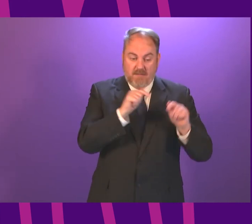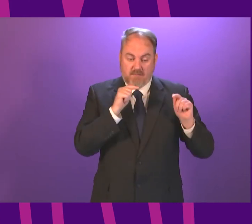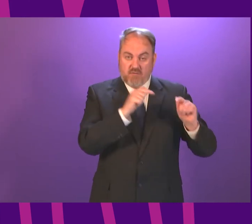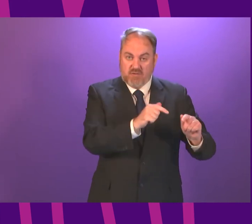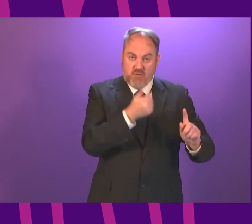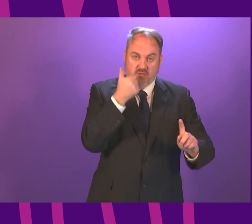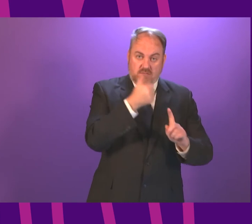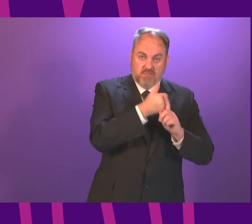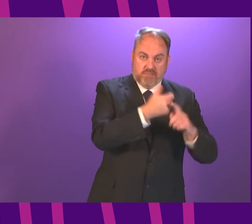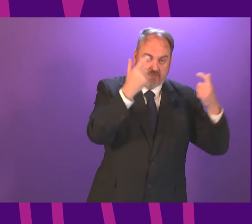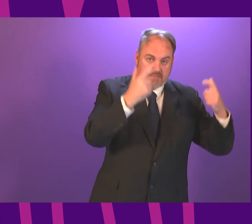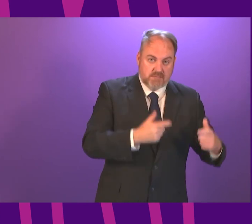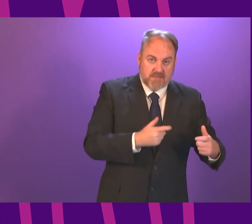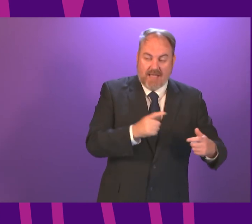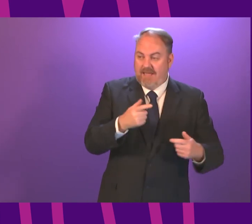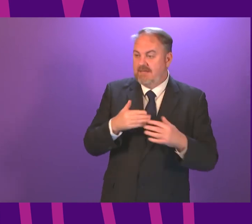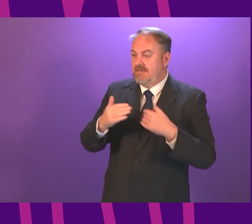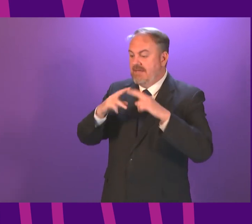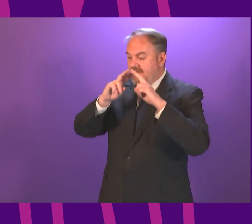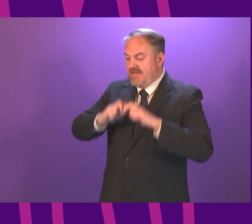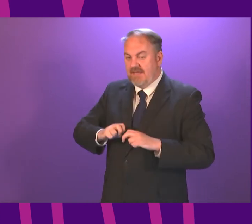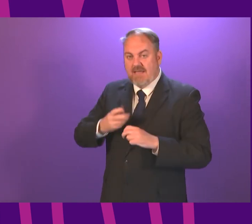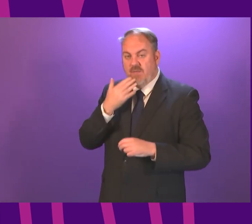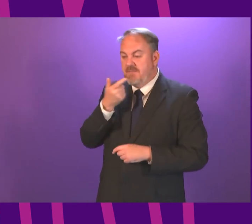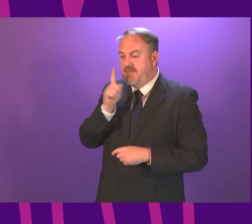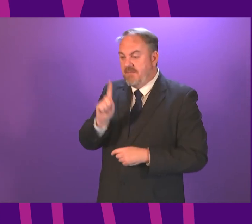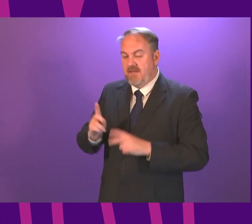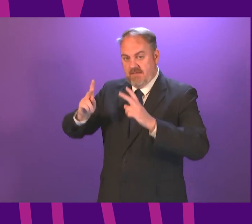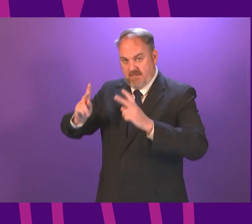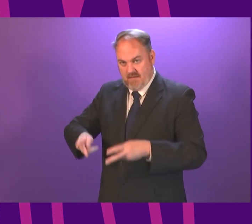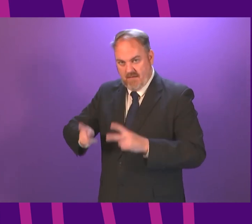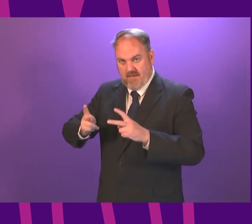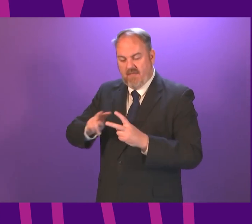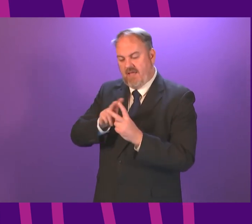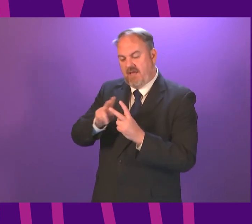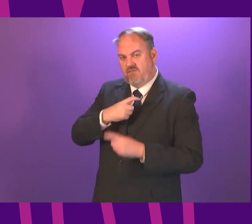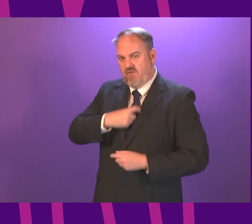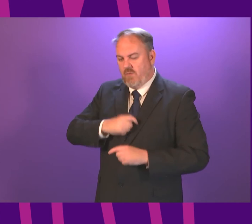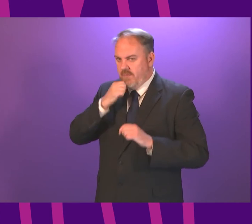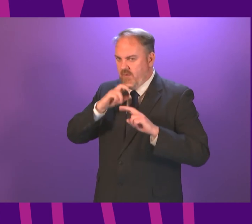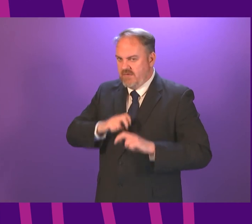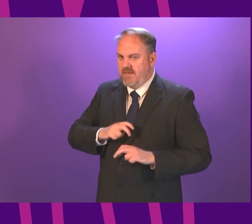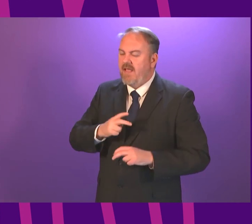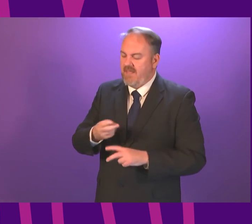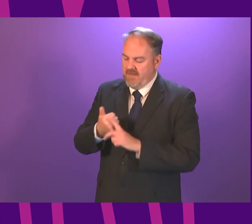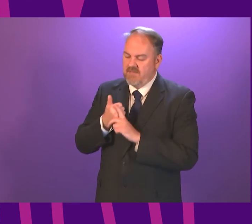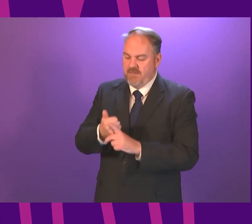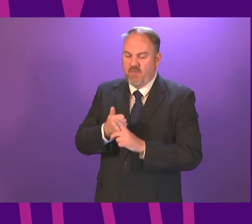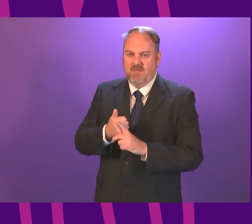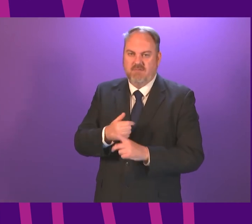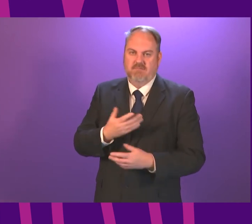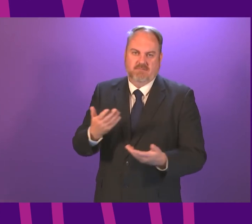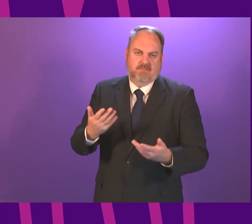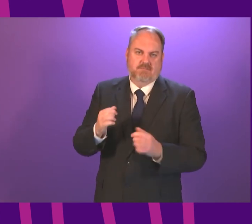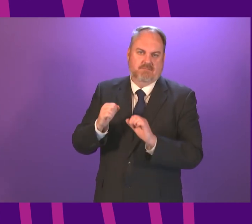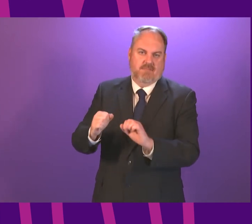deaths and the role of the law officers in Government continue to enjoy the full confidence of the public and indeed I believe they do. Thank William MacArthur.